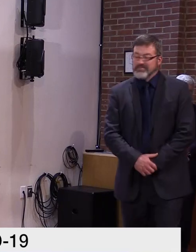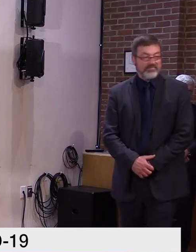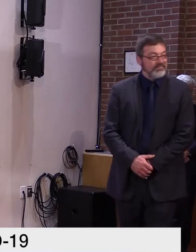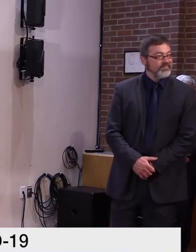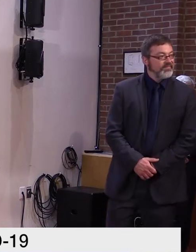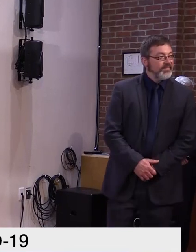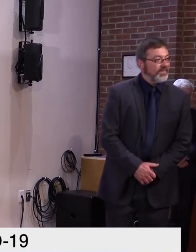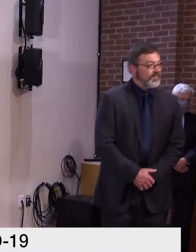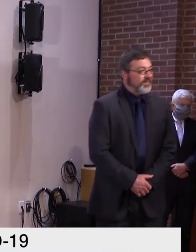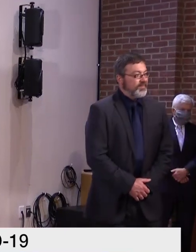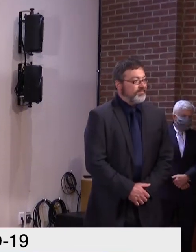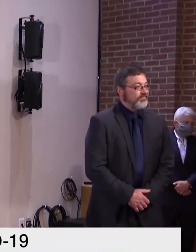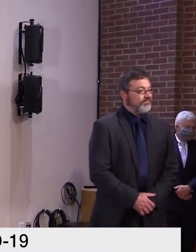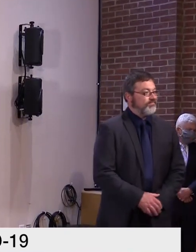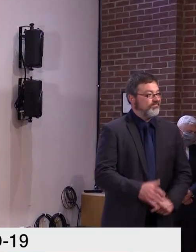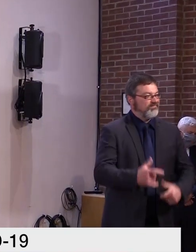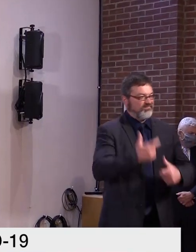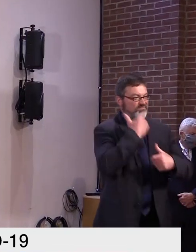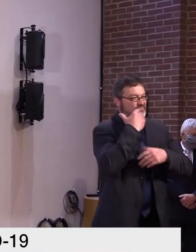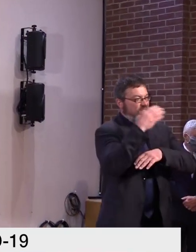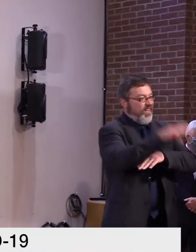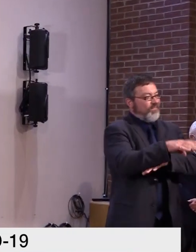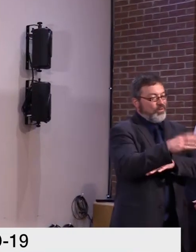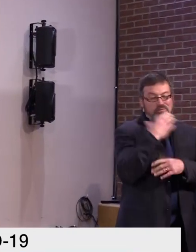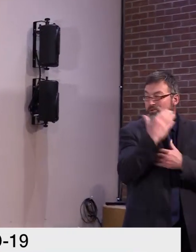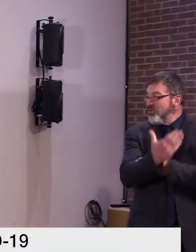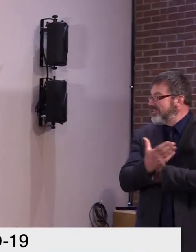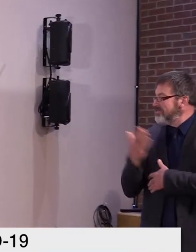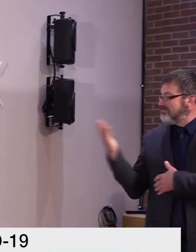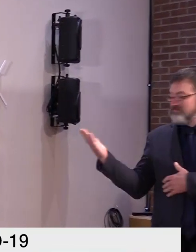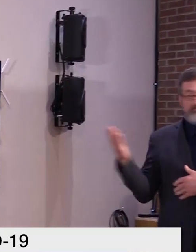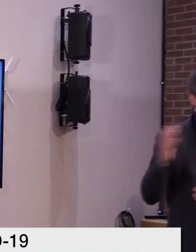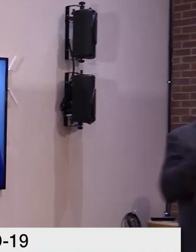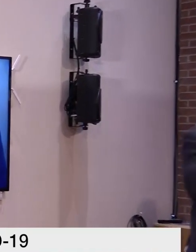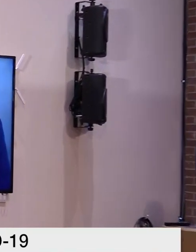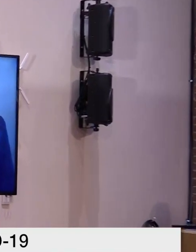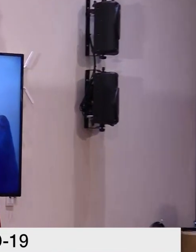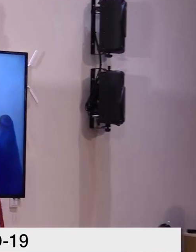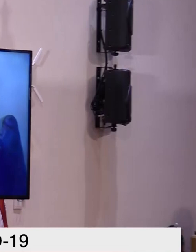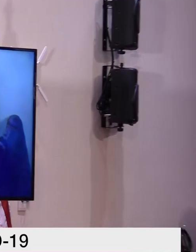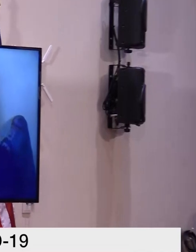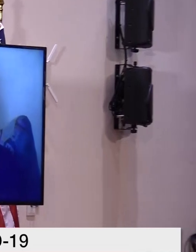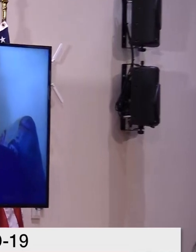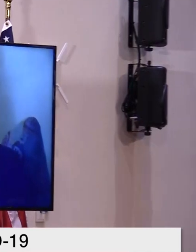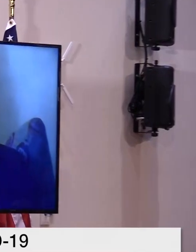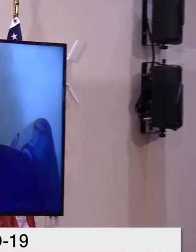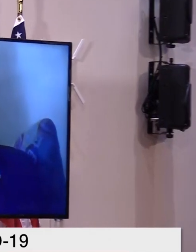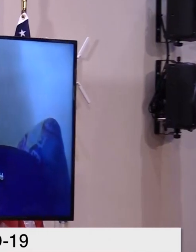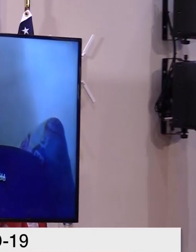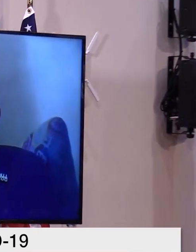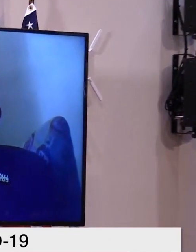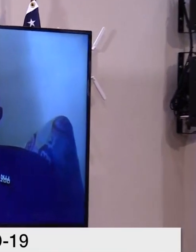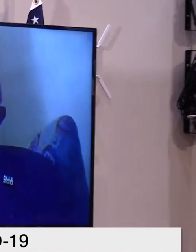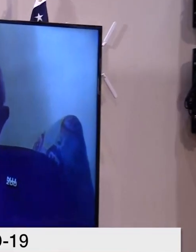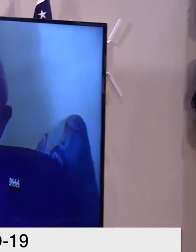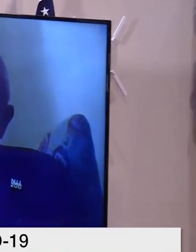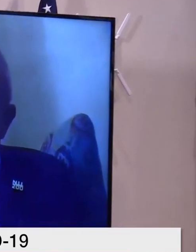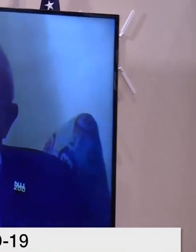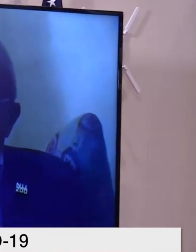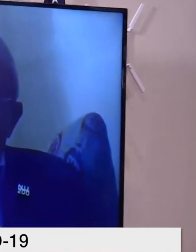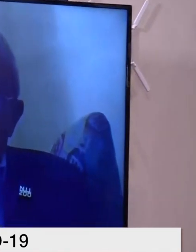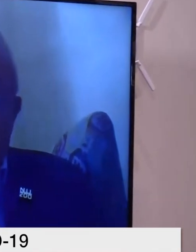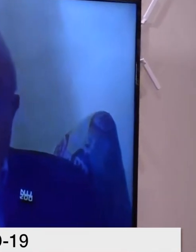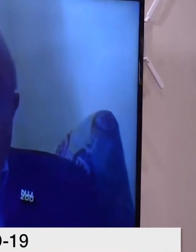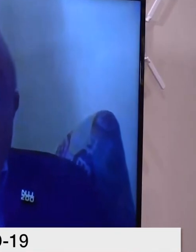Well, good morning, everyone, and good morning, Governor. Let me just check to make sure that the people in the conference room and an